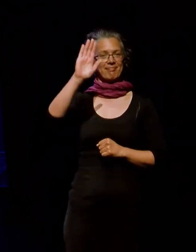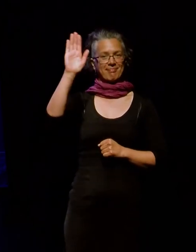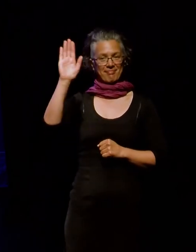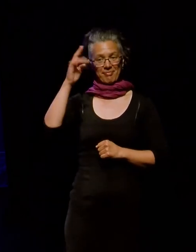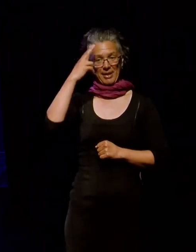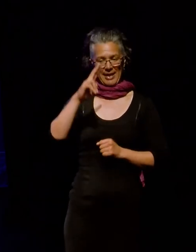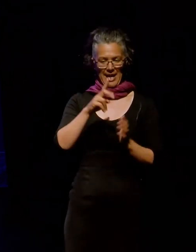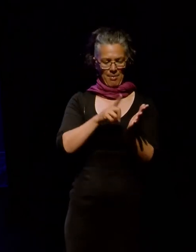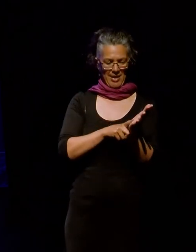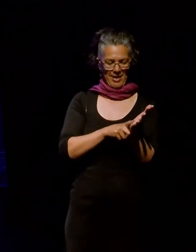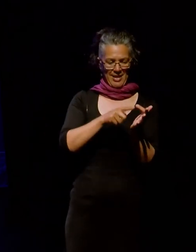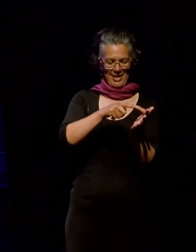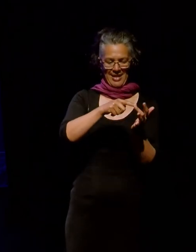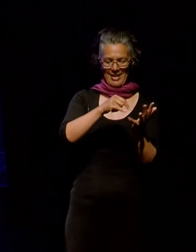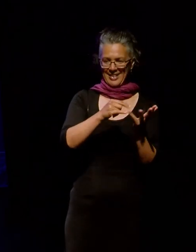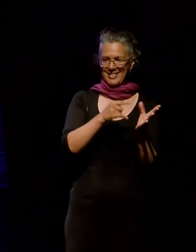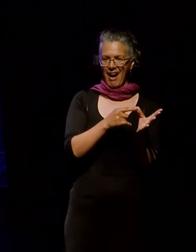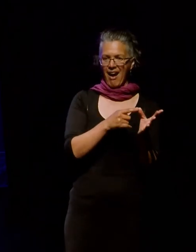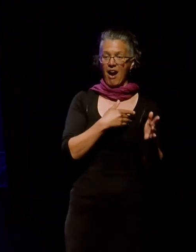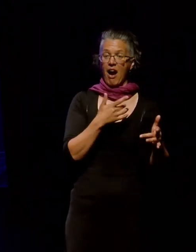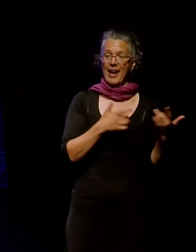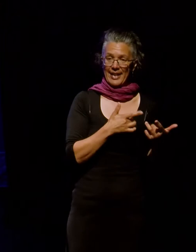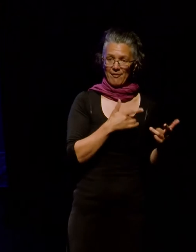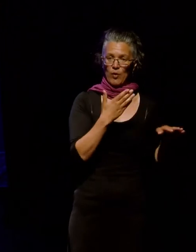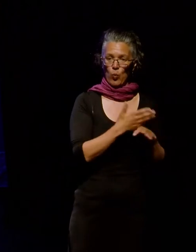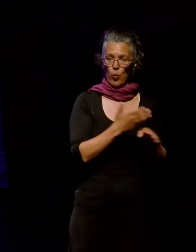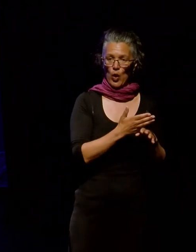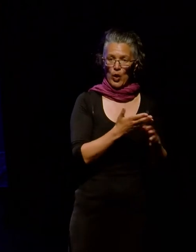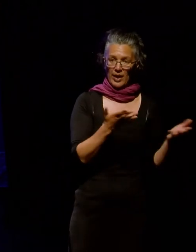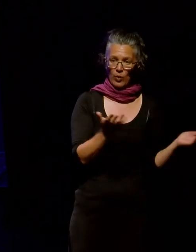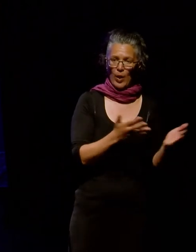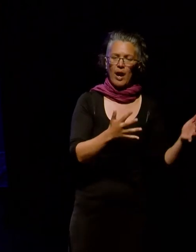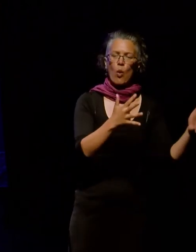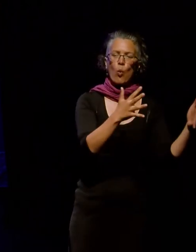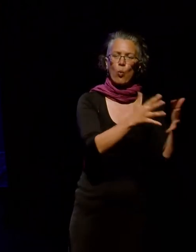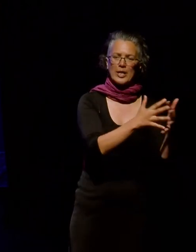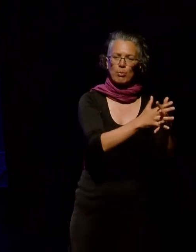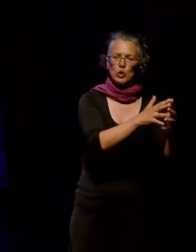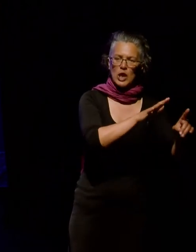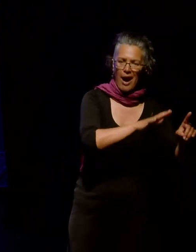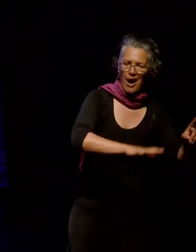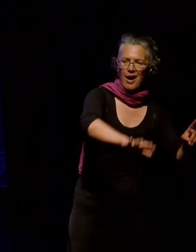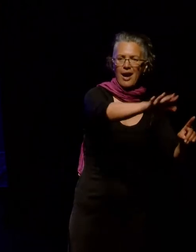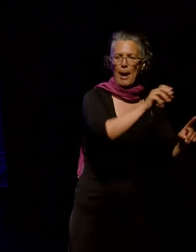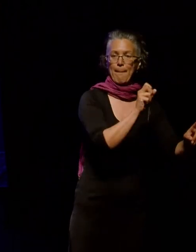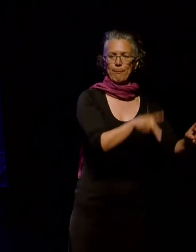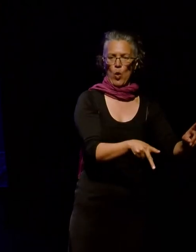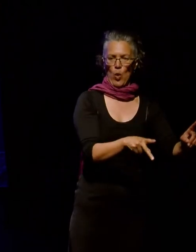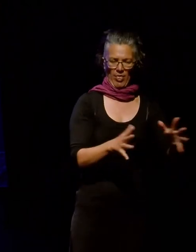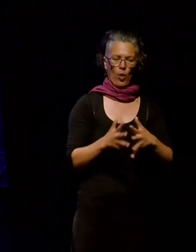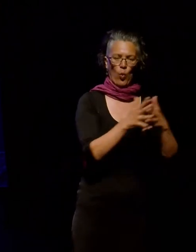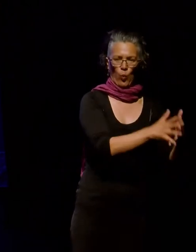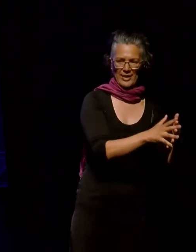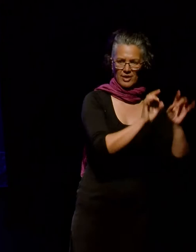I am Lisa. I live and work on Whadjuk Noongar Buja, which is Perth, Western Australia.